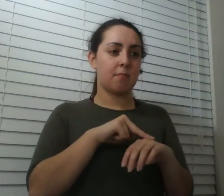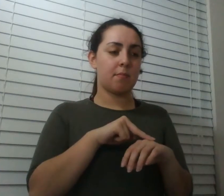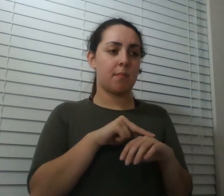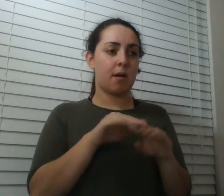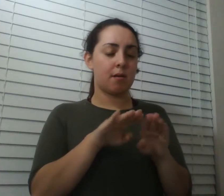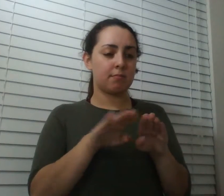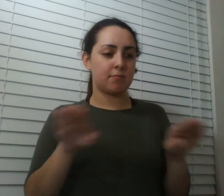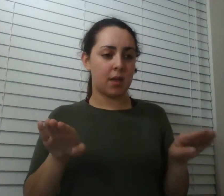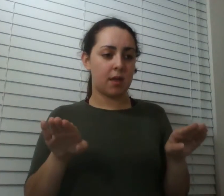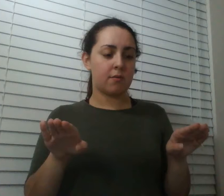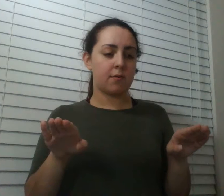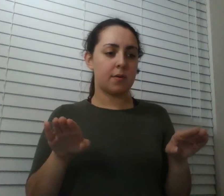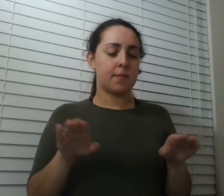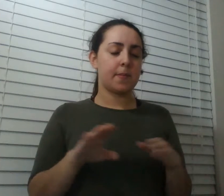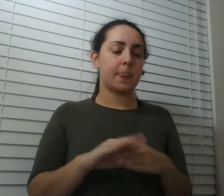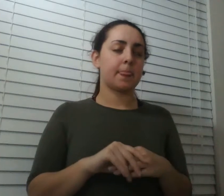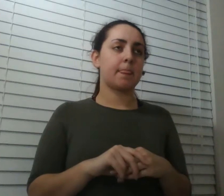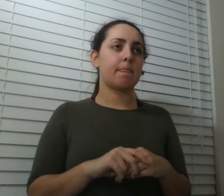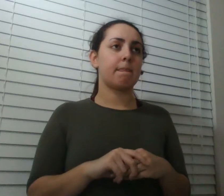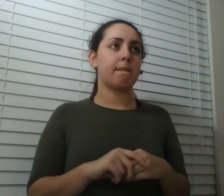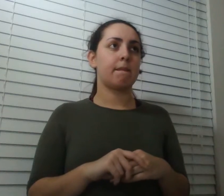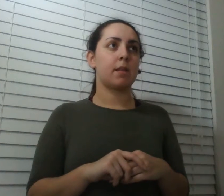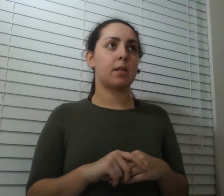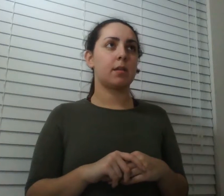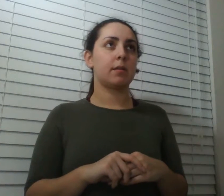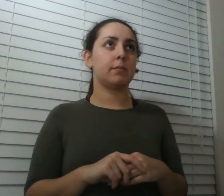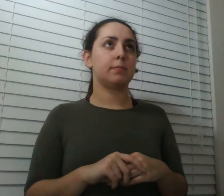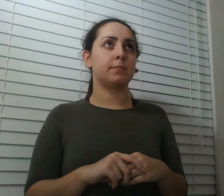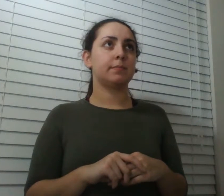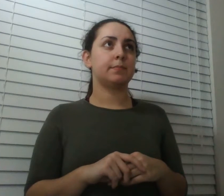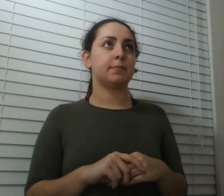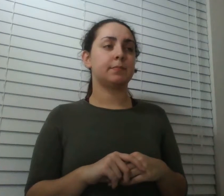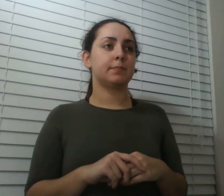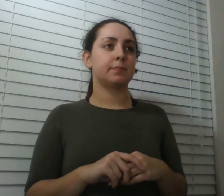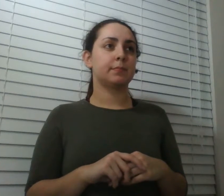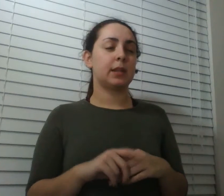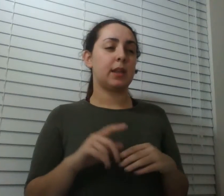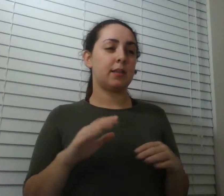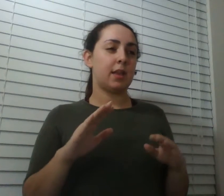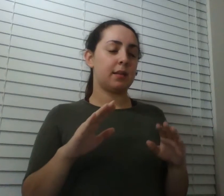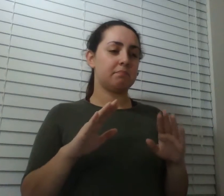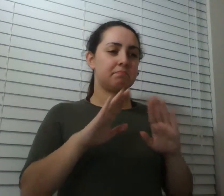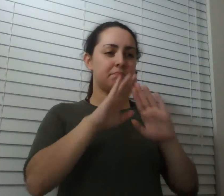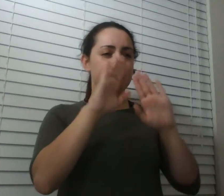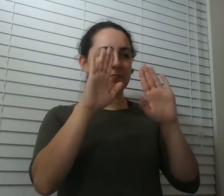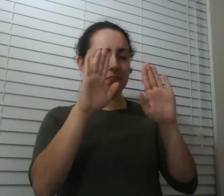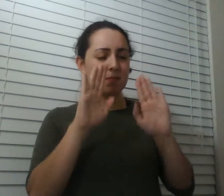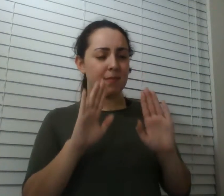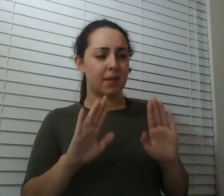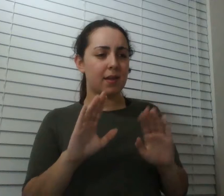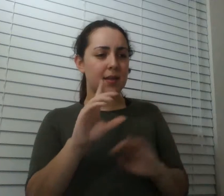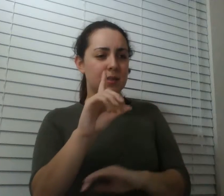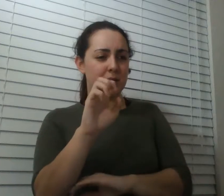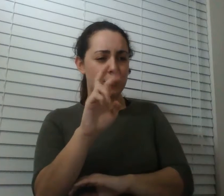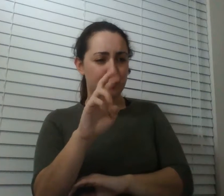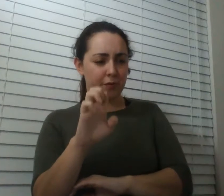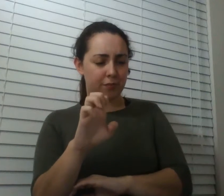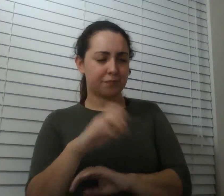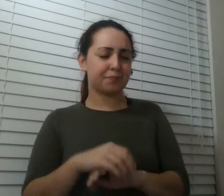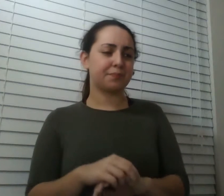be under that foot it's like it's like a beautiful dare sort of the whole thing it sounds like you're